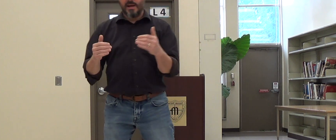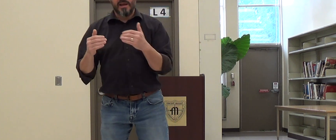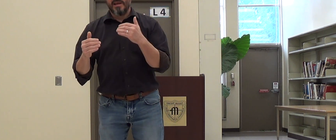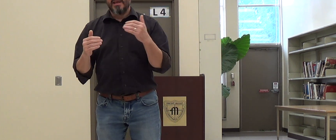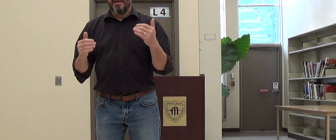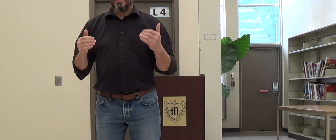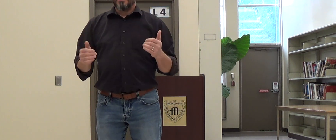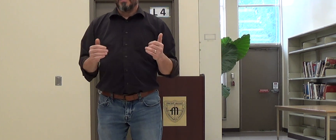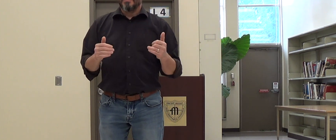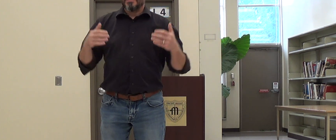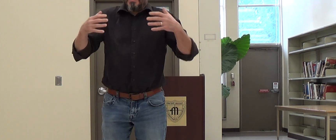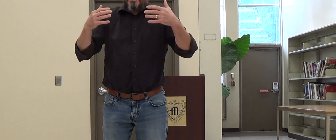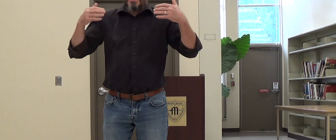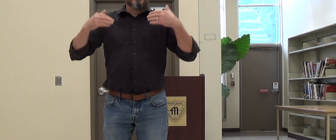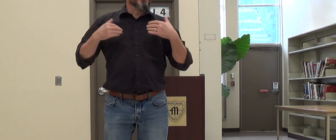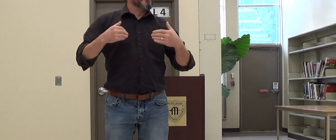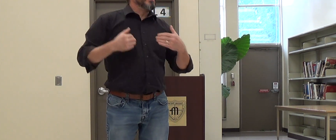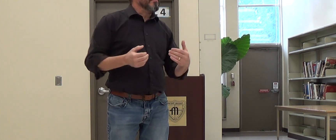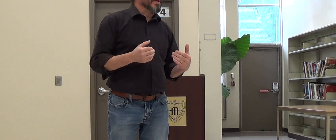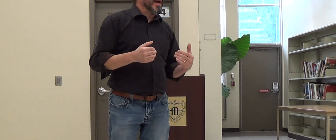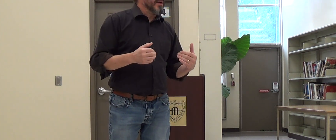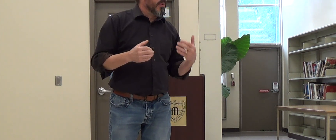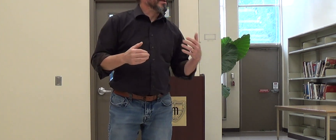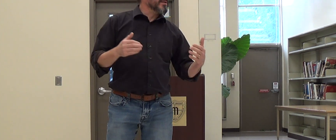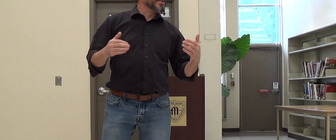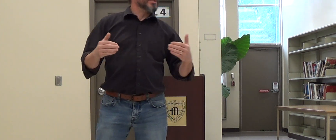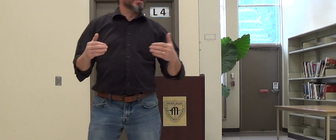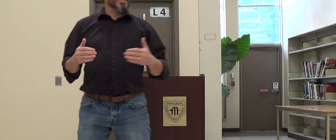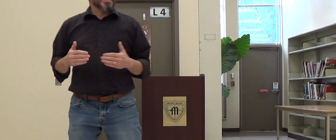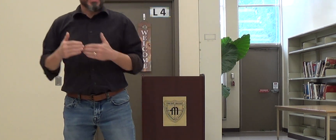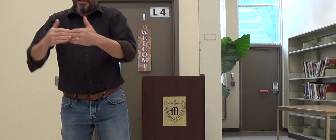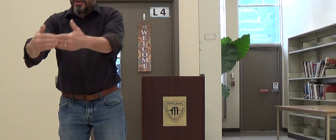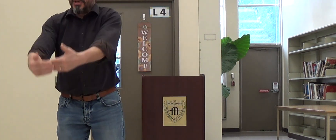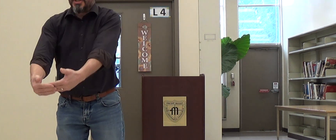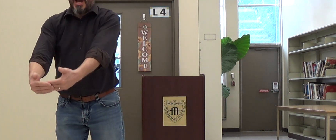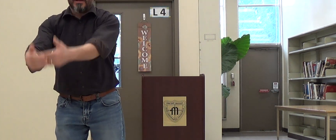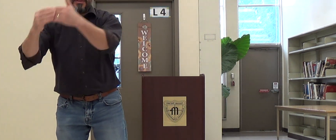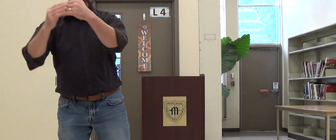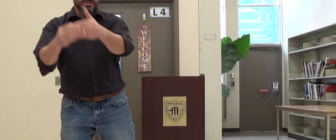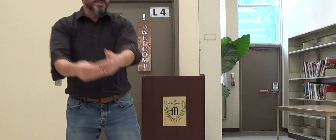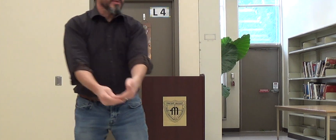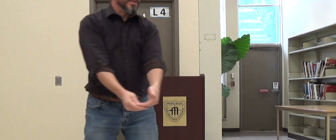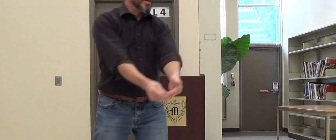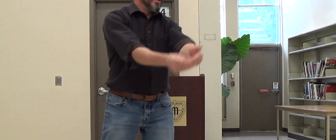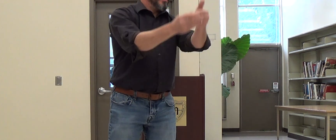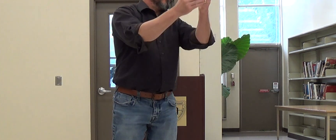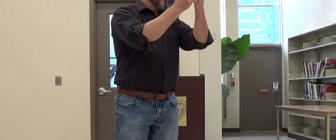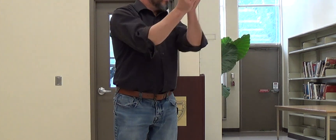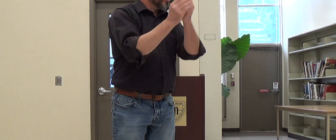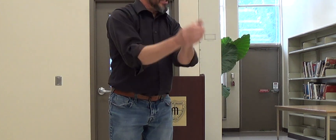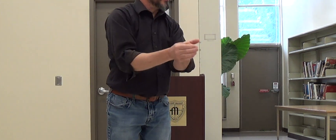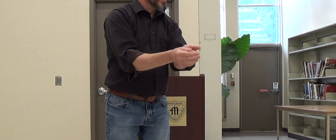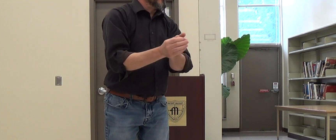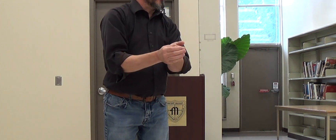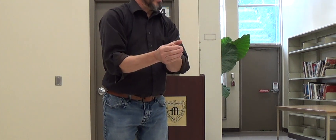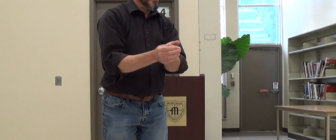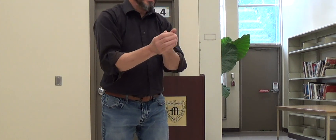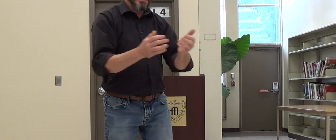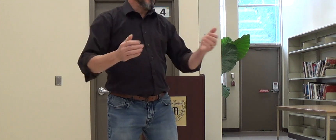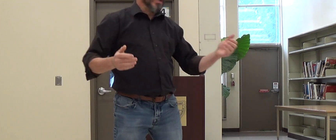because that motivated me. I wanted to be seen as the good child, the good student. Praise was big for me. That's not for